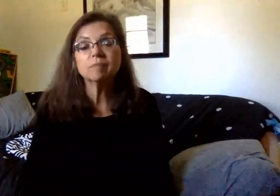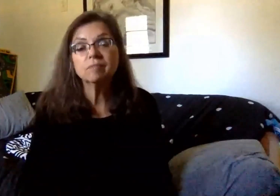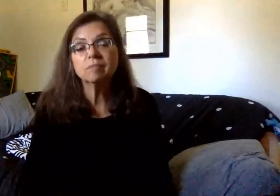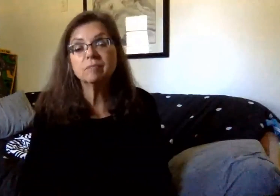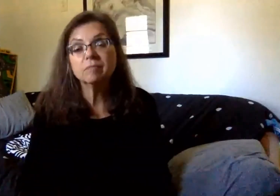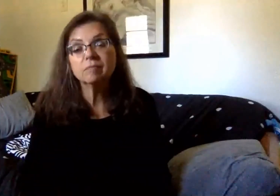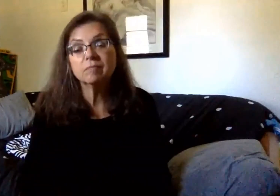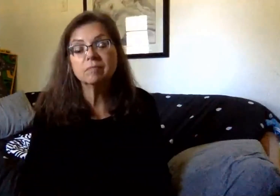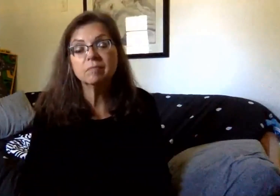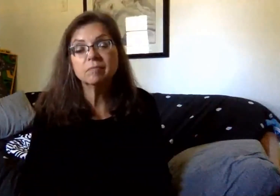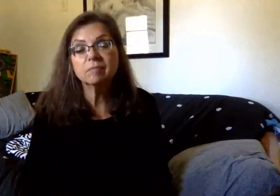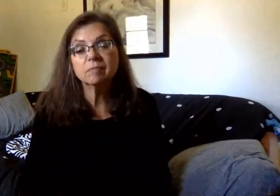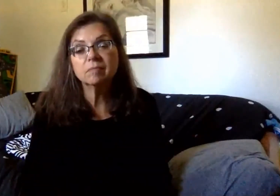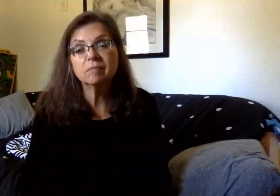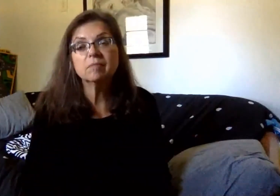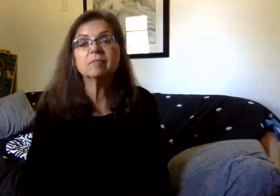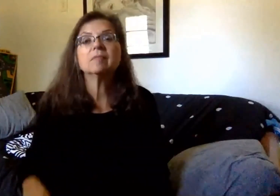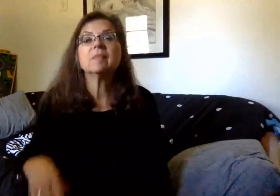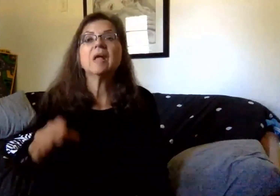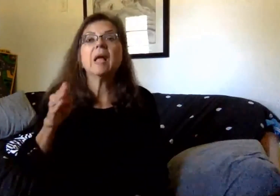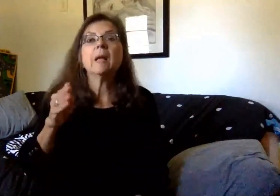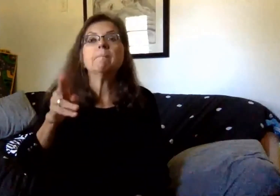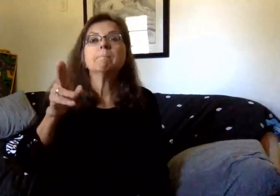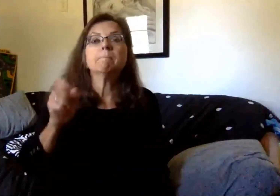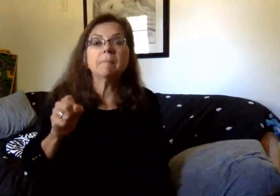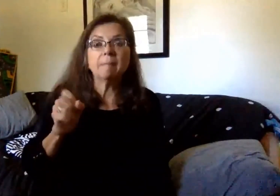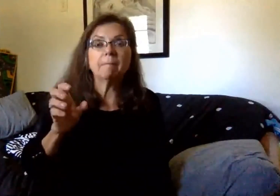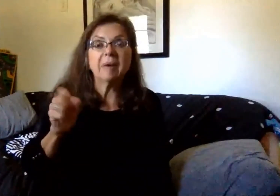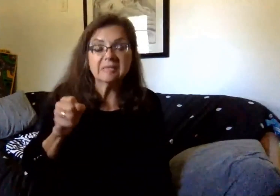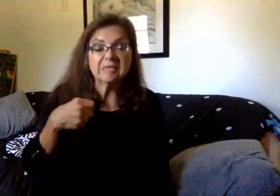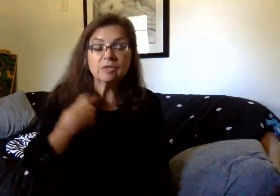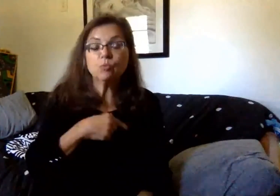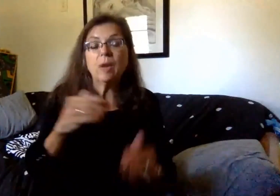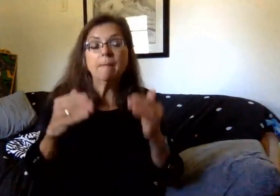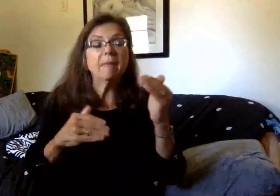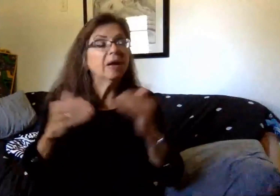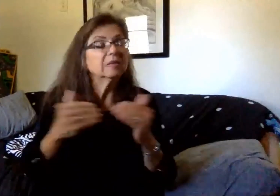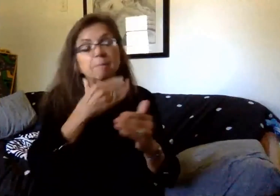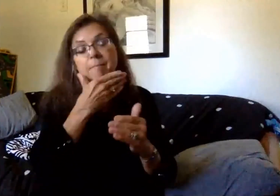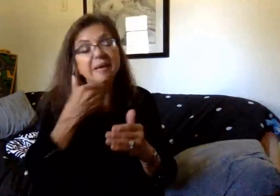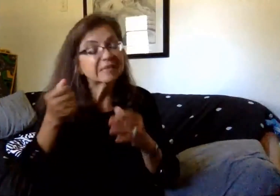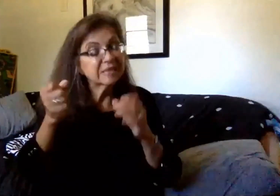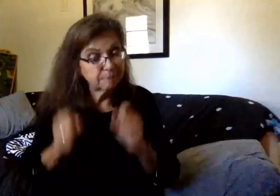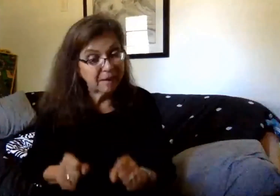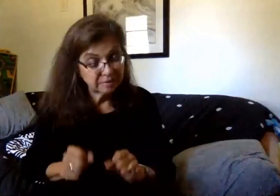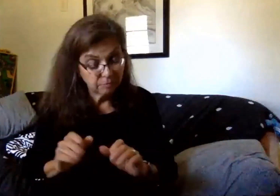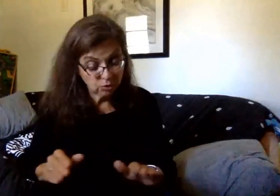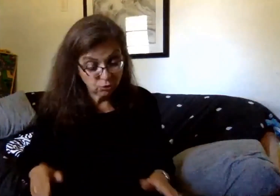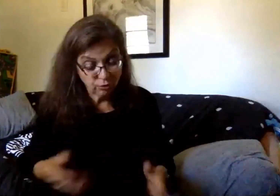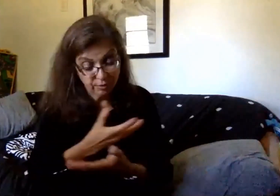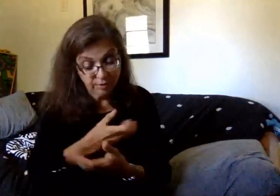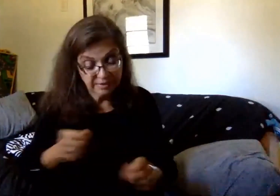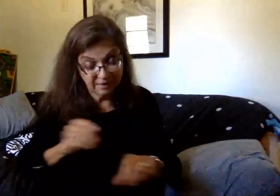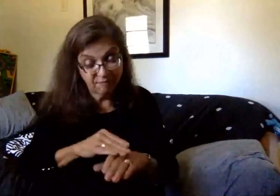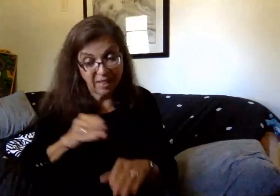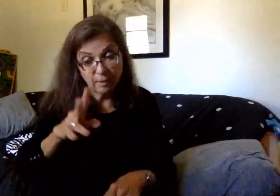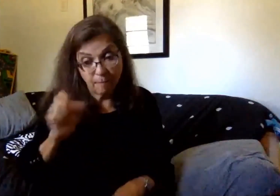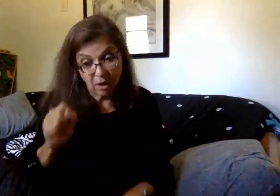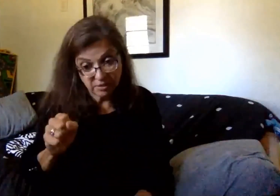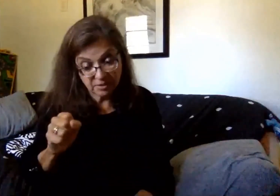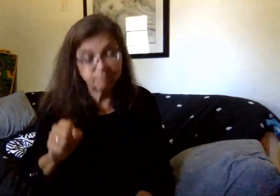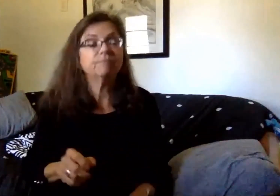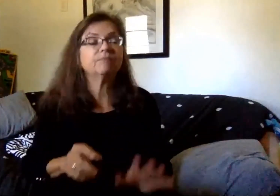It was stated that the buses were balanced as best we could. Are our children going to be safe on buses? So our